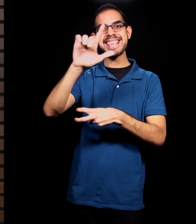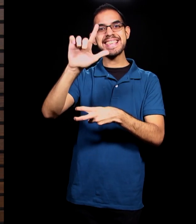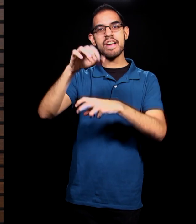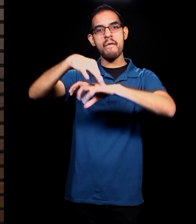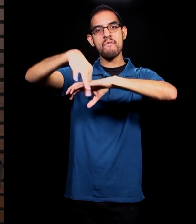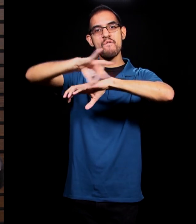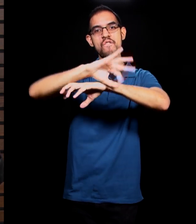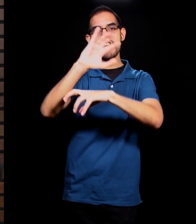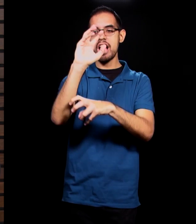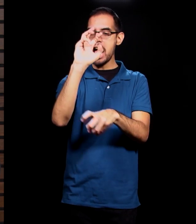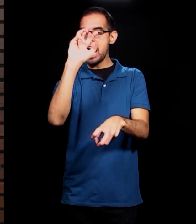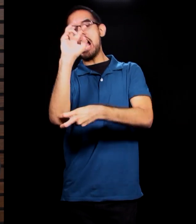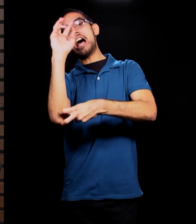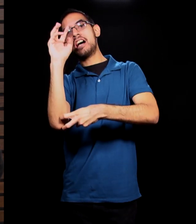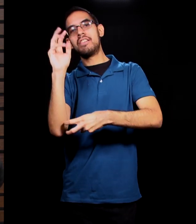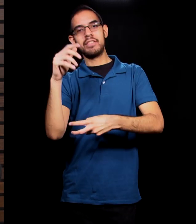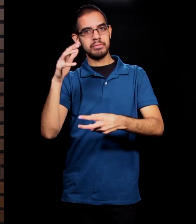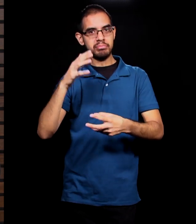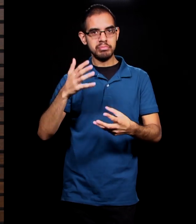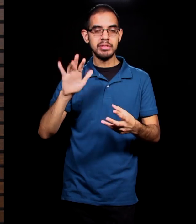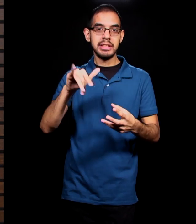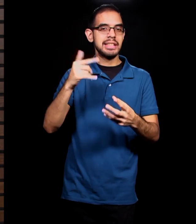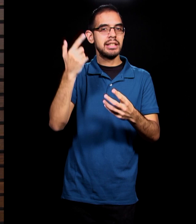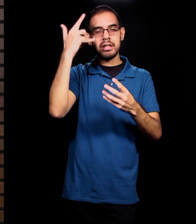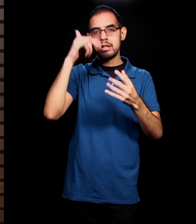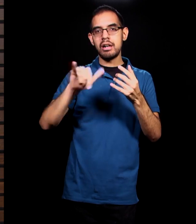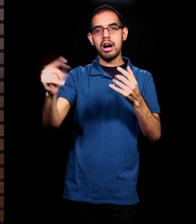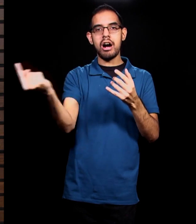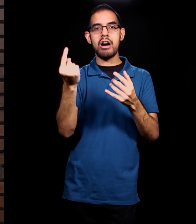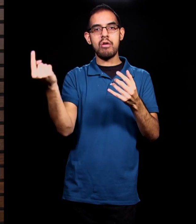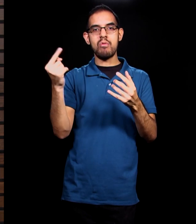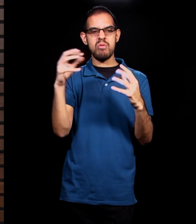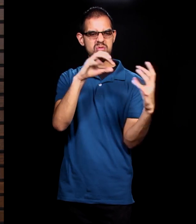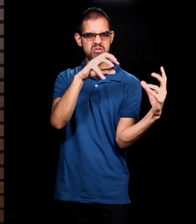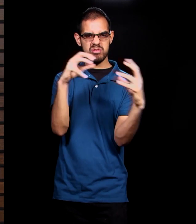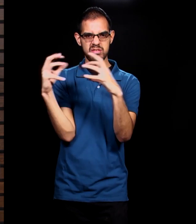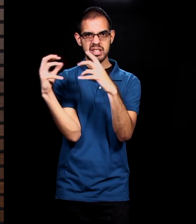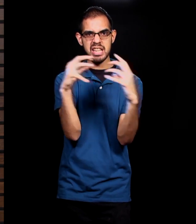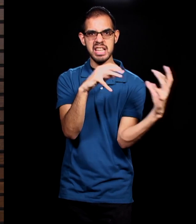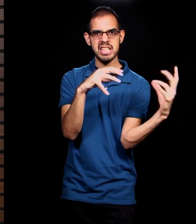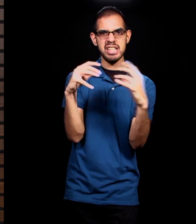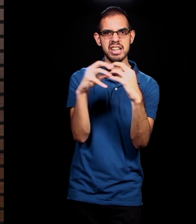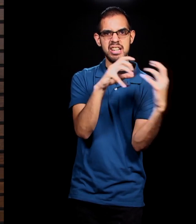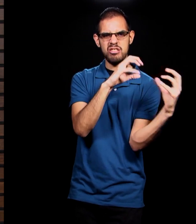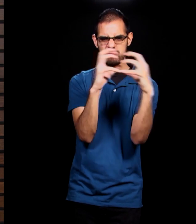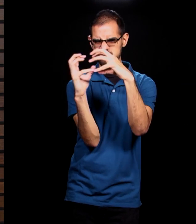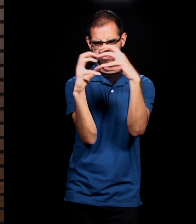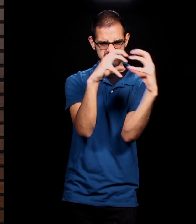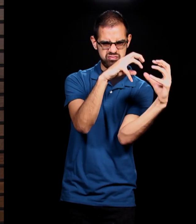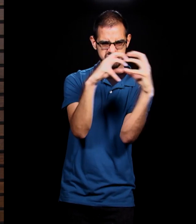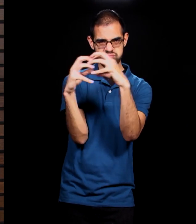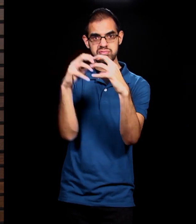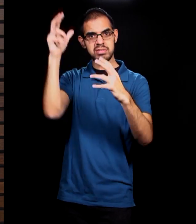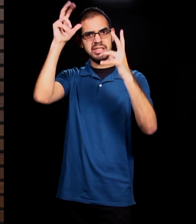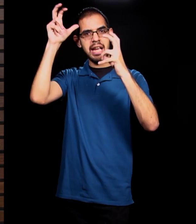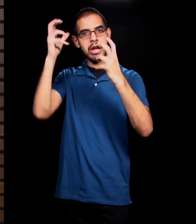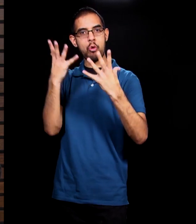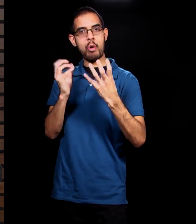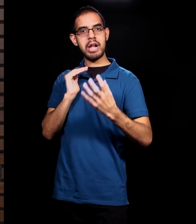forever be between humanity and Satan, this strife. As Satan longs for our souls, he's come to steal, to